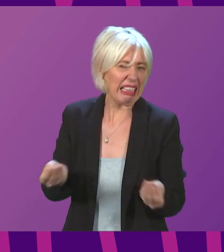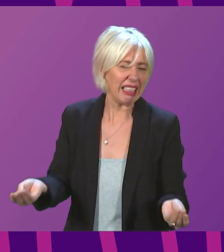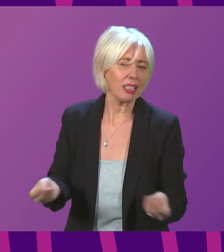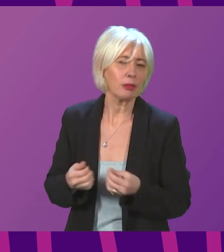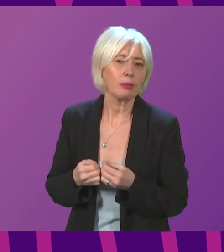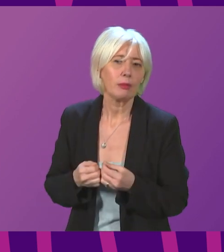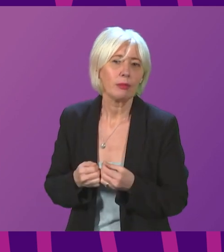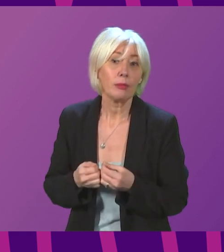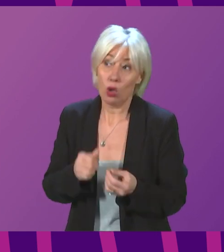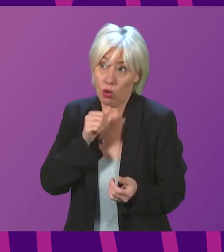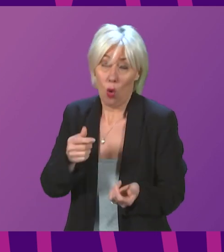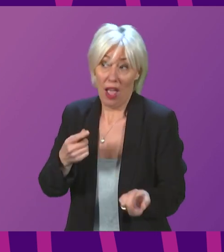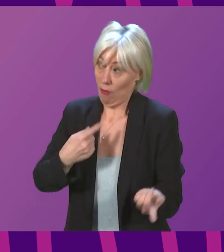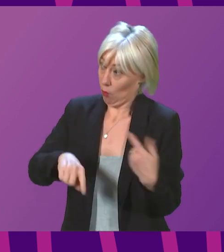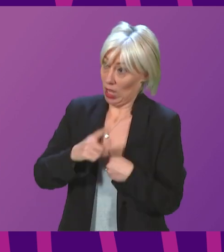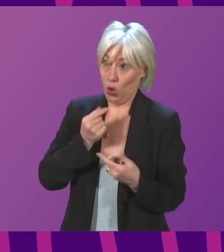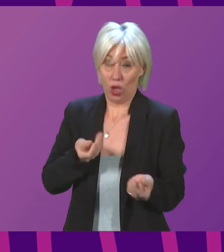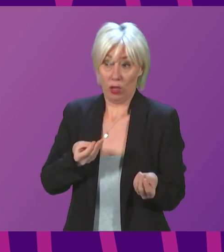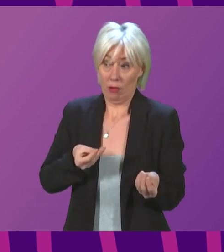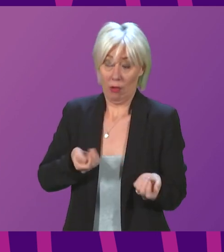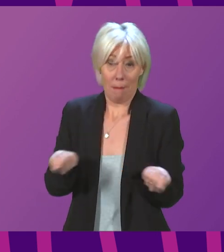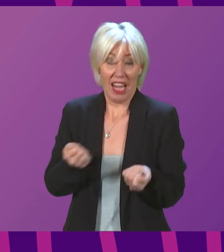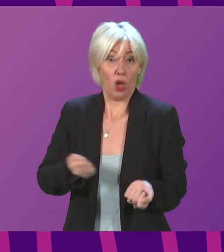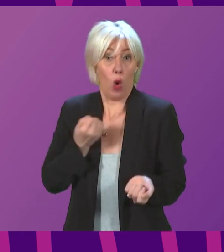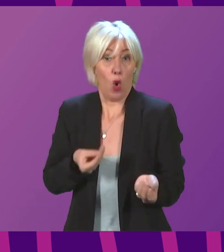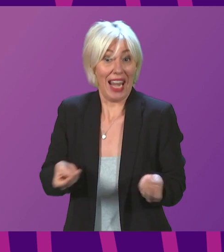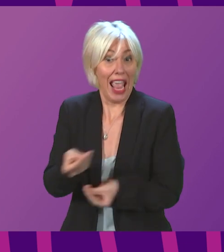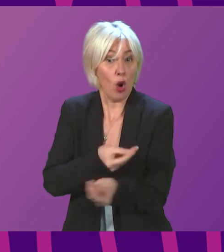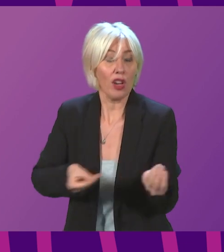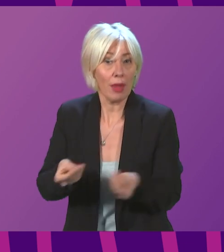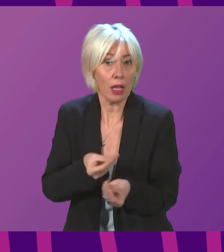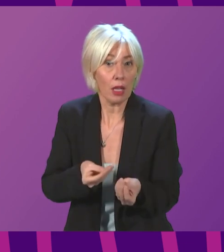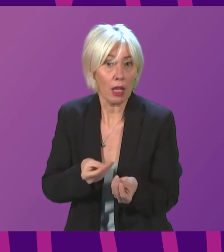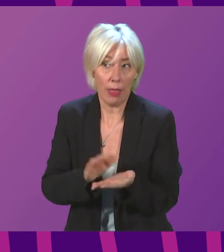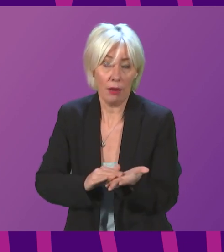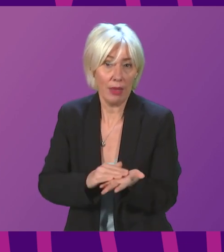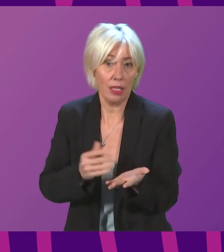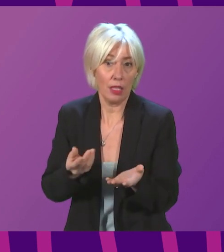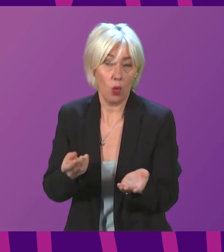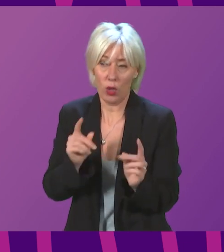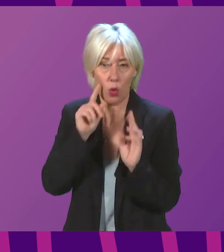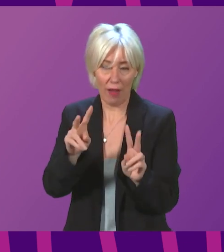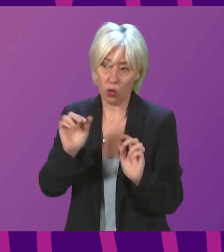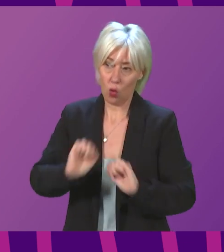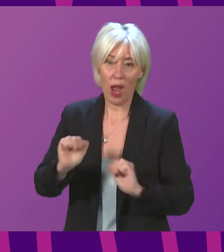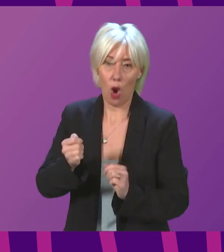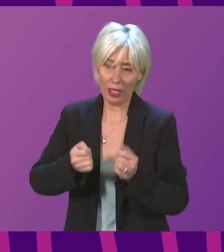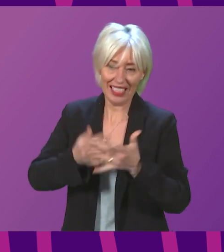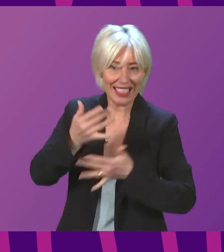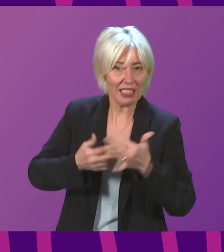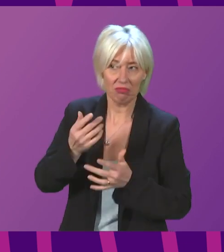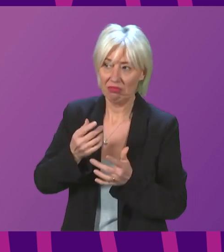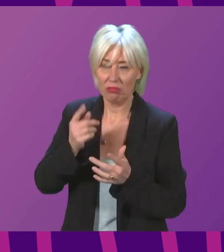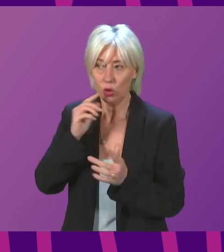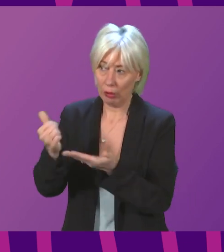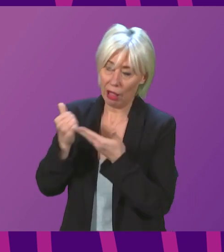we had economic management that avoided the need for these kind of things because nobody should think these are good